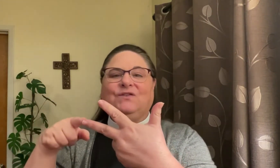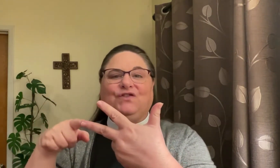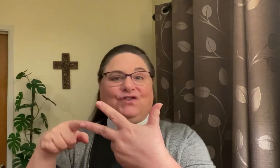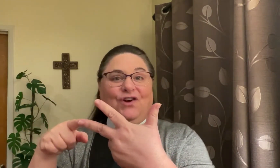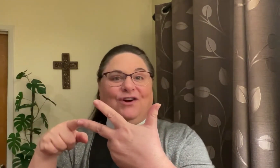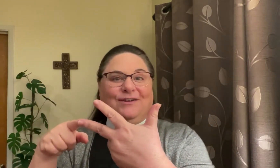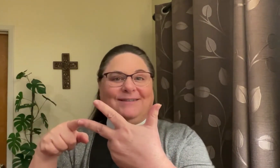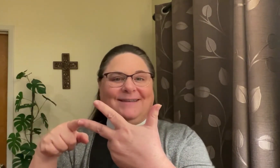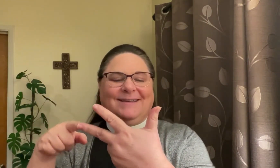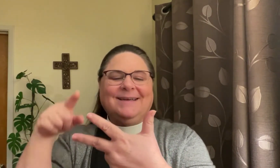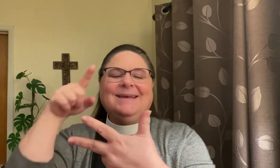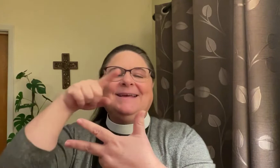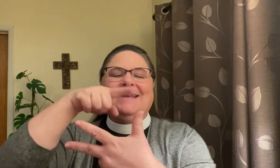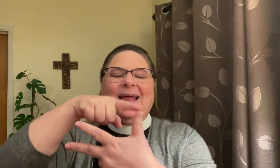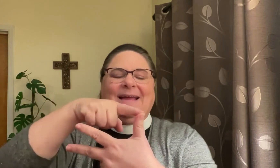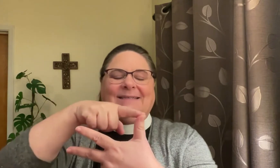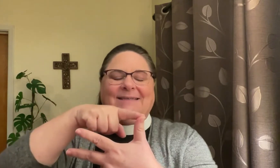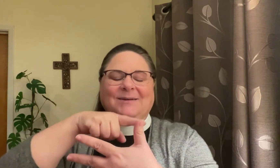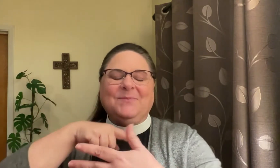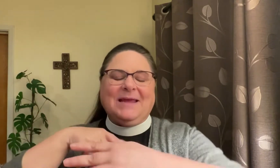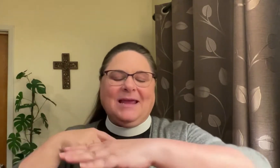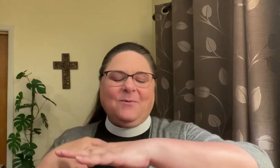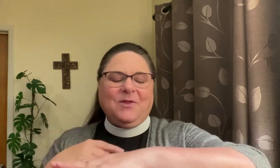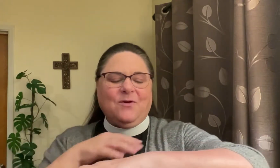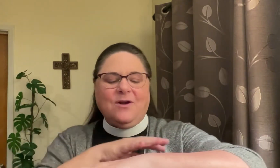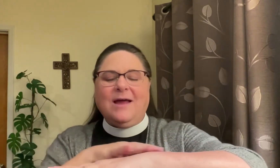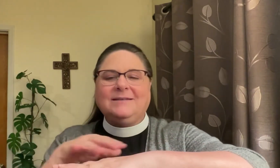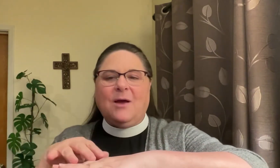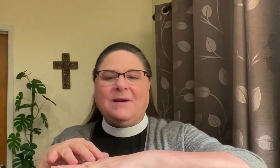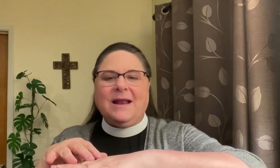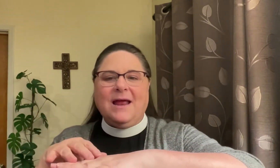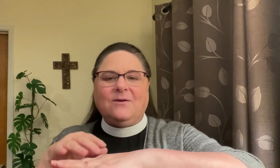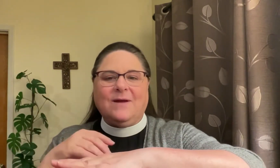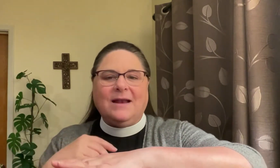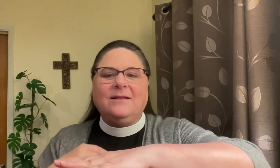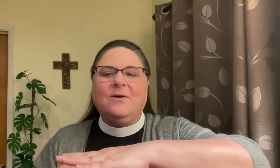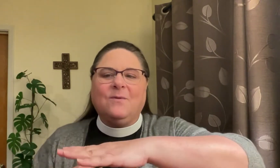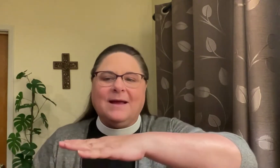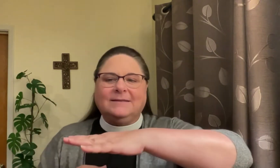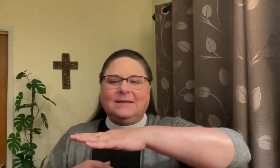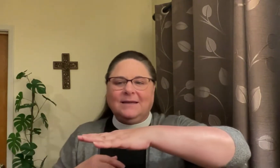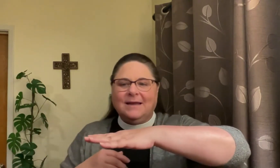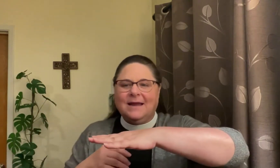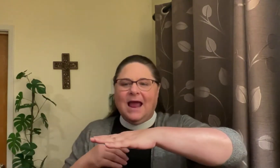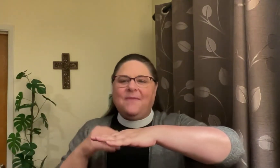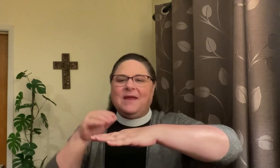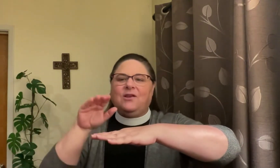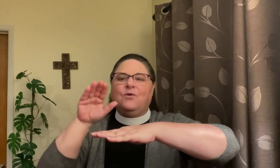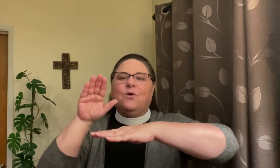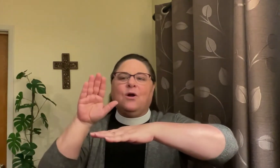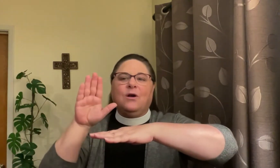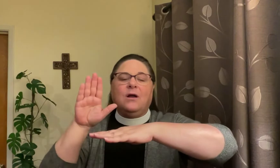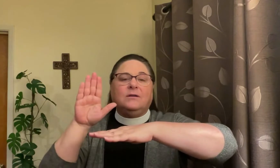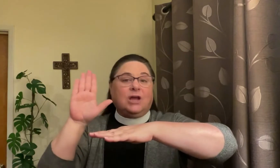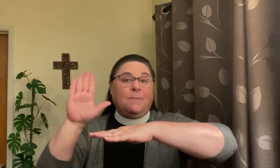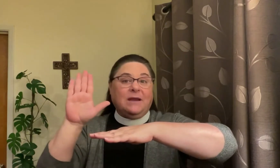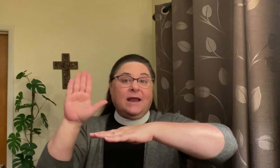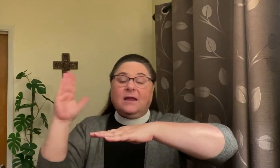stars night begin with your non-dominant hand creating the horizon and then your dominant hand